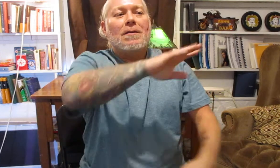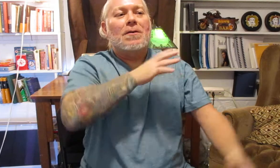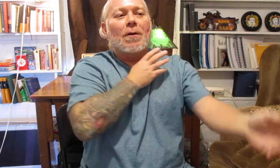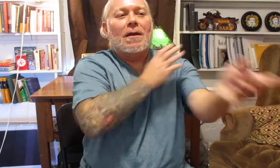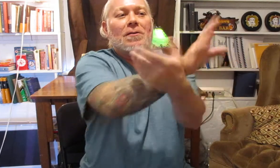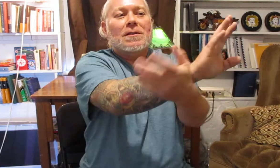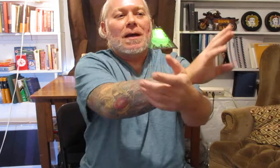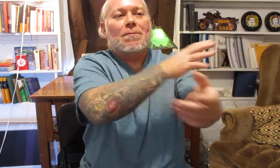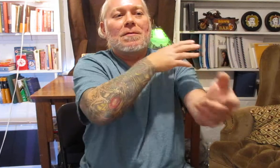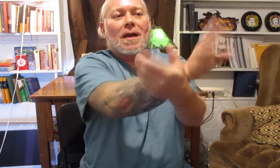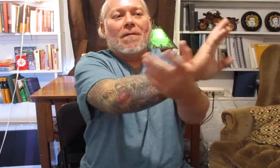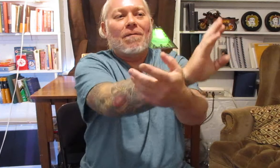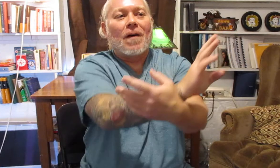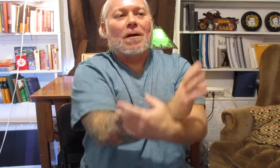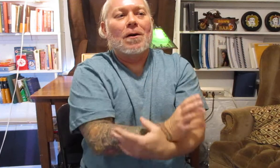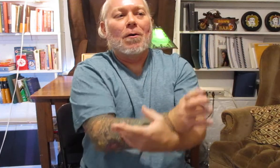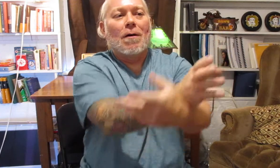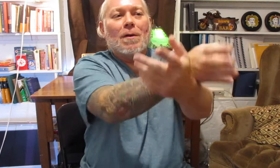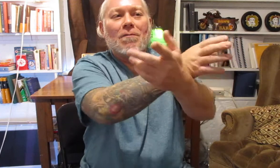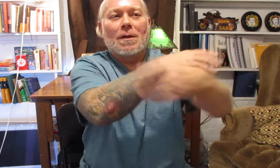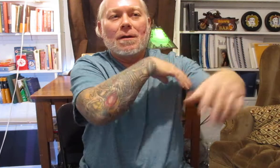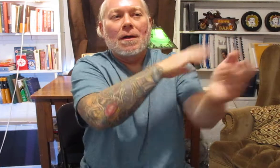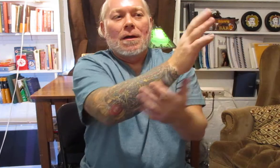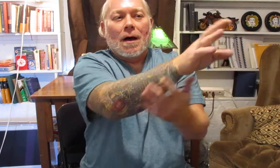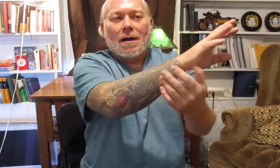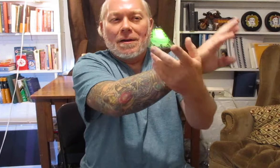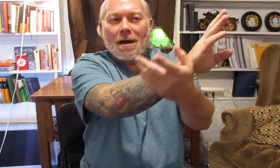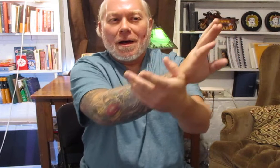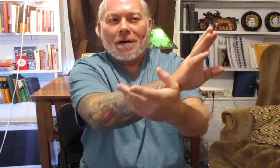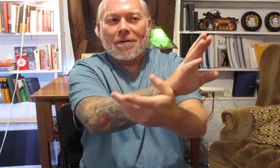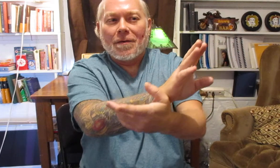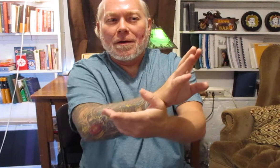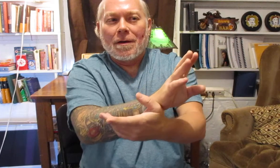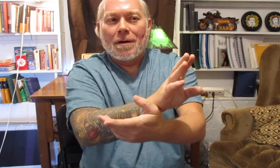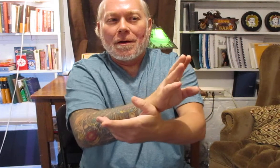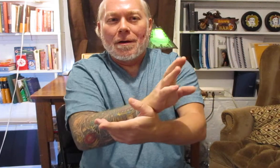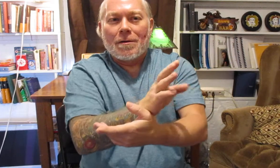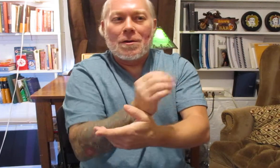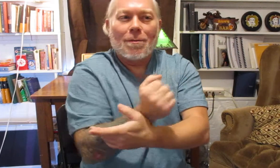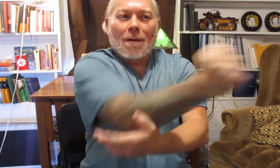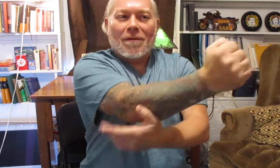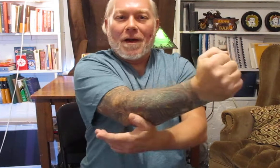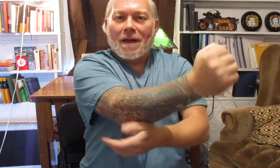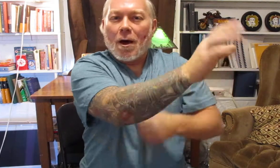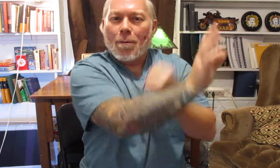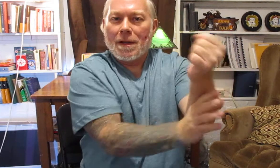to intercept and follow a movement enough to be able to find that opening